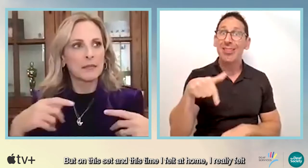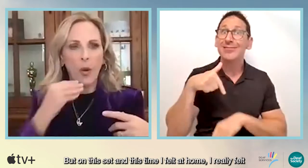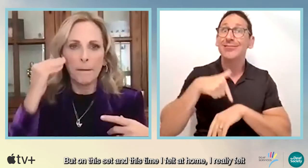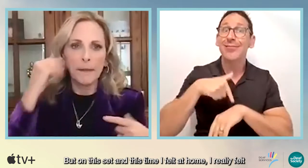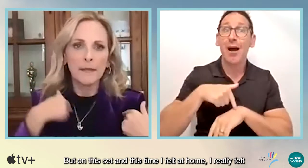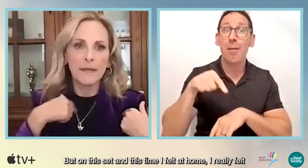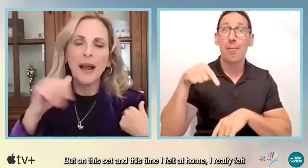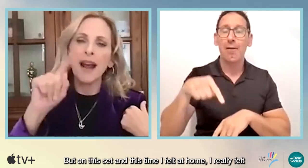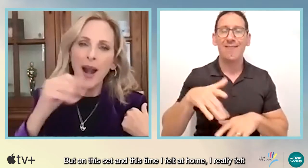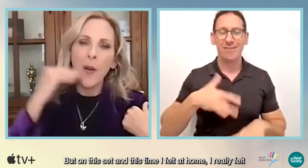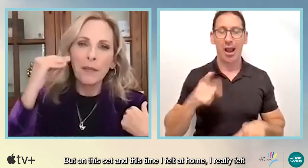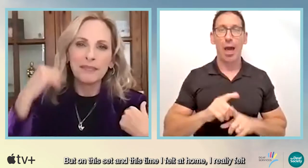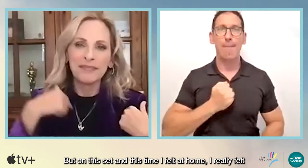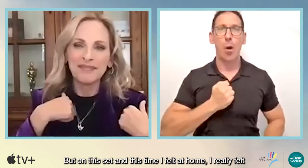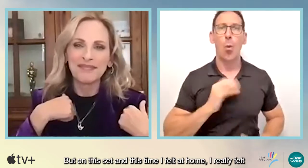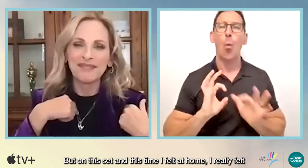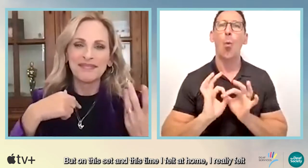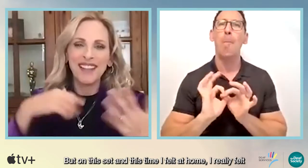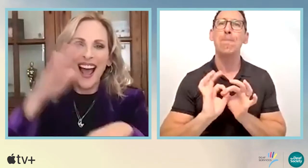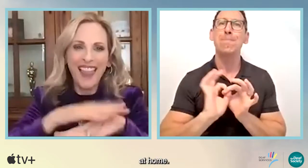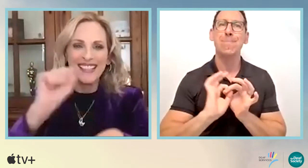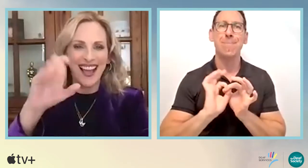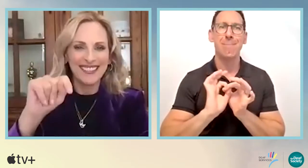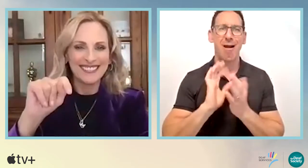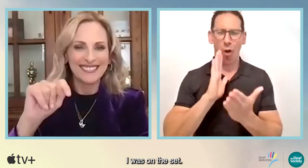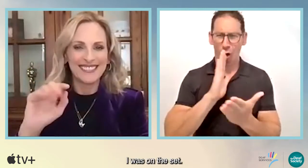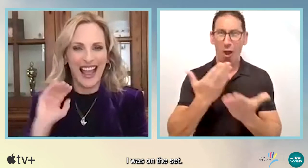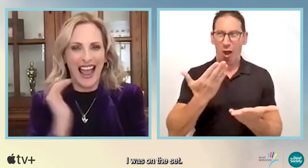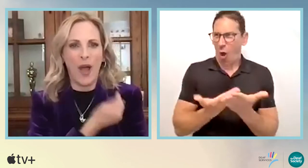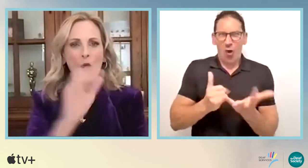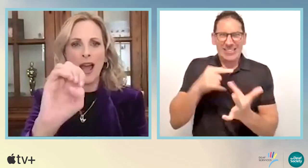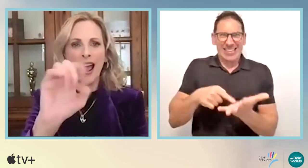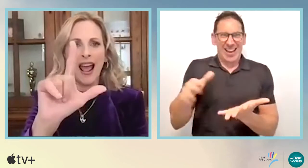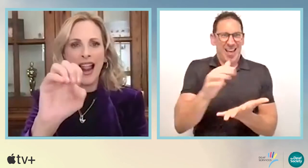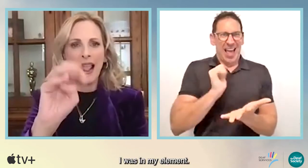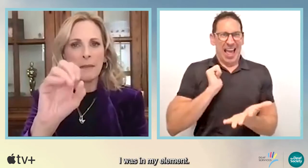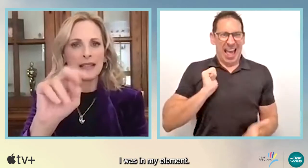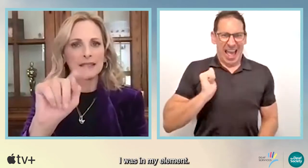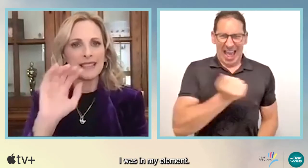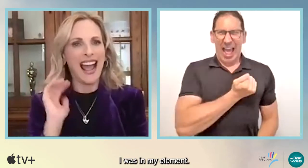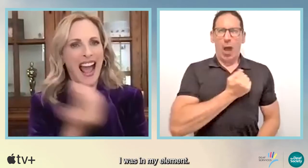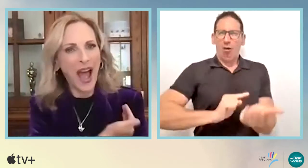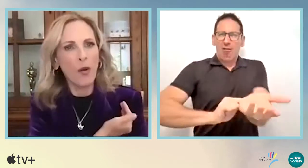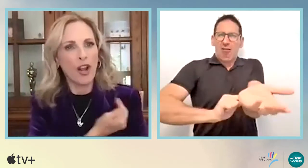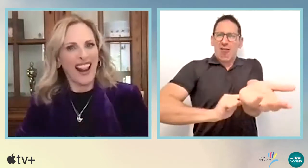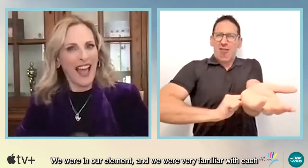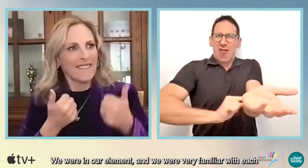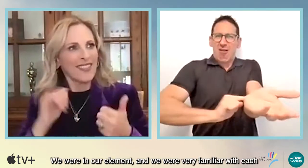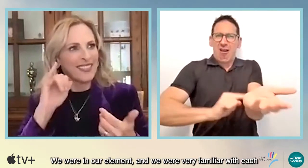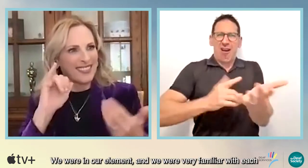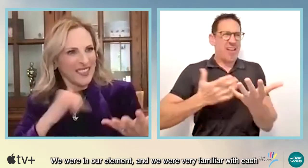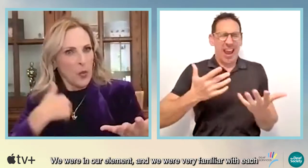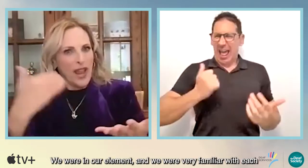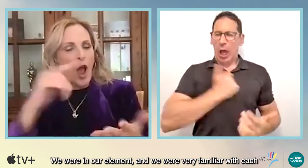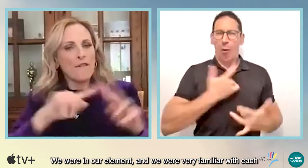set and this time I felt at home. I really felt at home. I was on the set. I was in my element. We were in